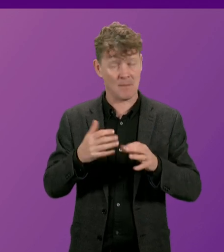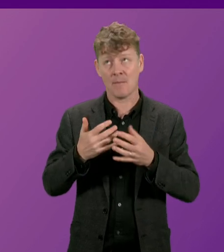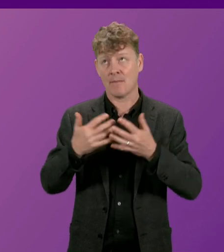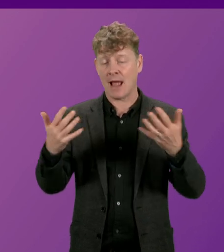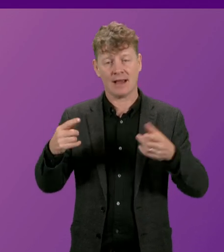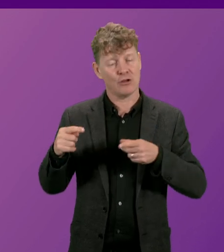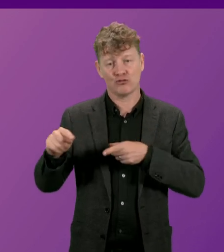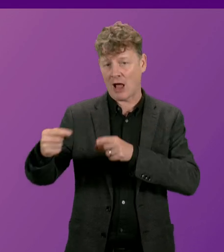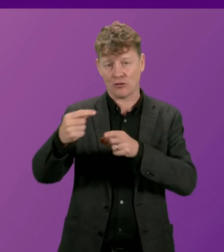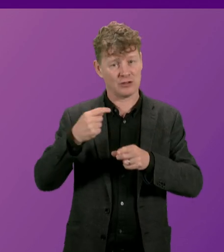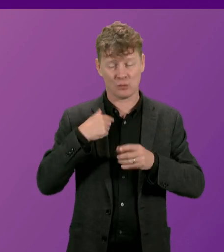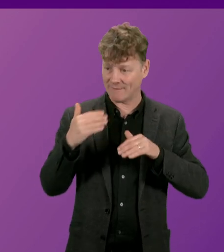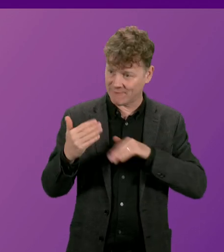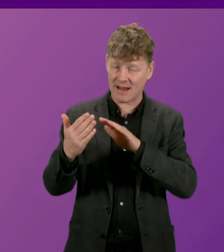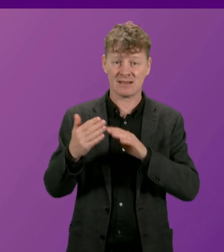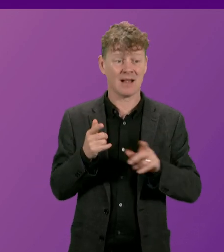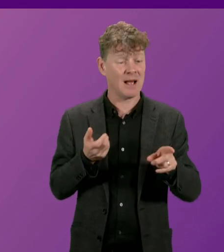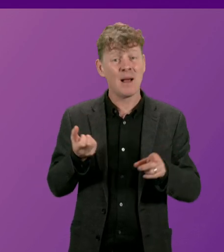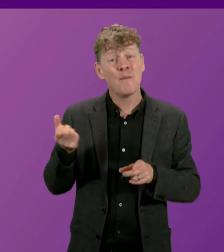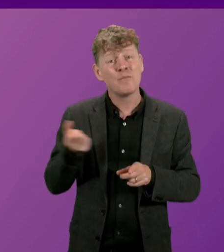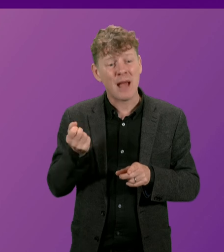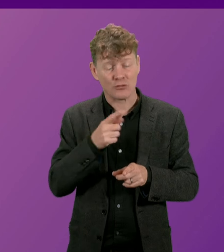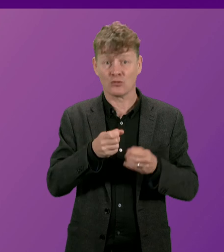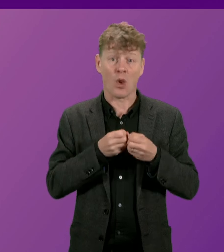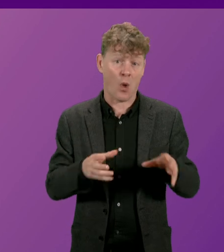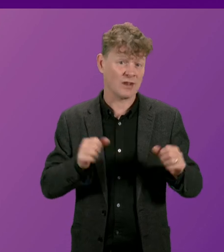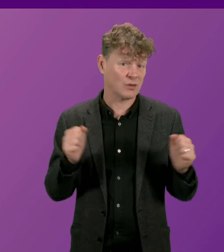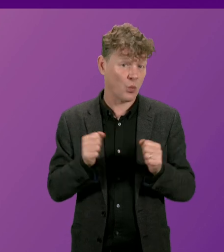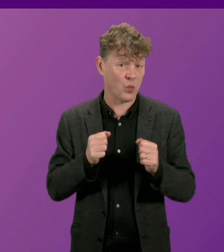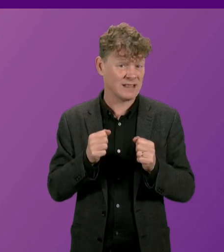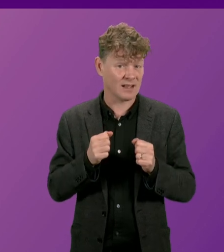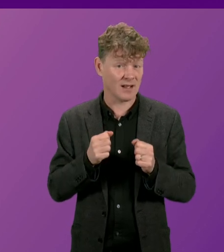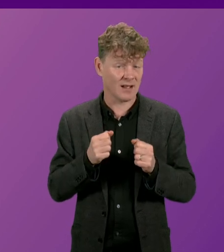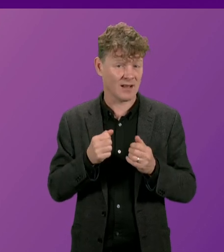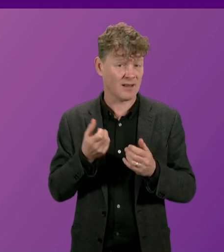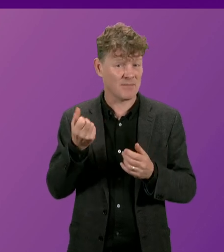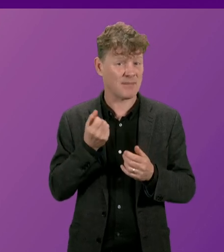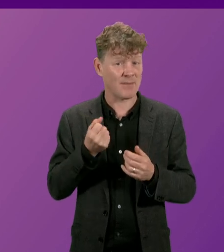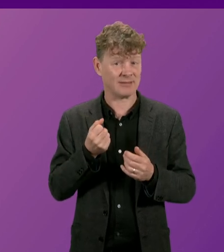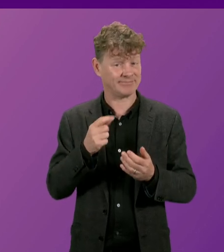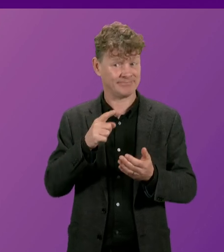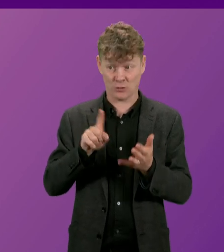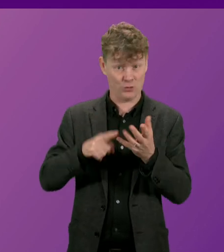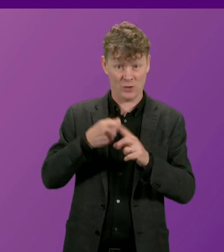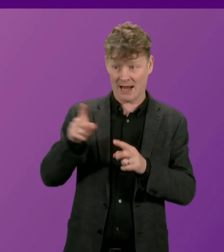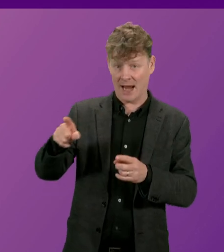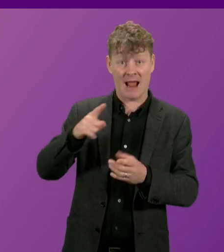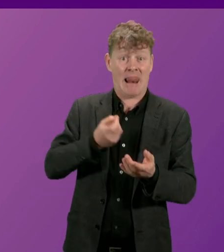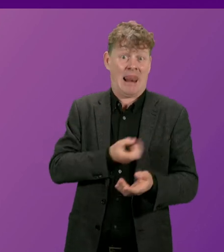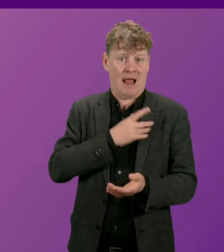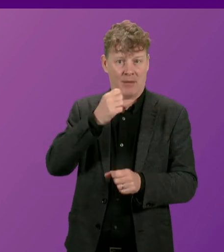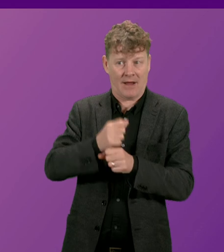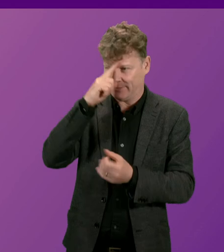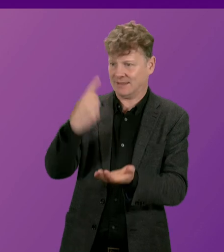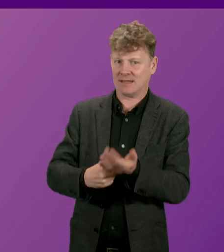challenges that we face of pensioners who have lost their winter fuel payment as a consequence of a decision by the United Kingdom Labour Government